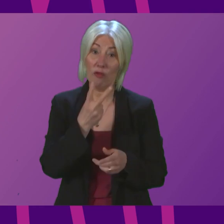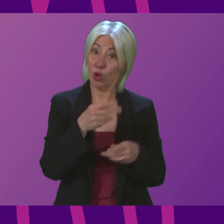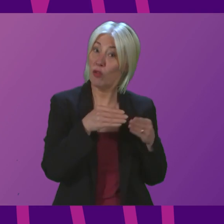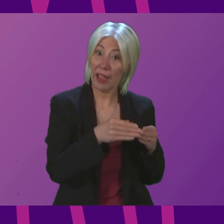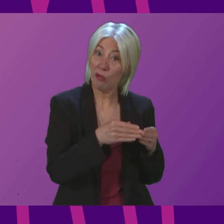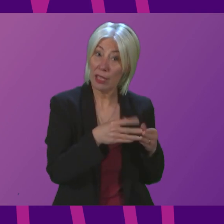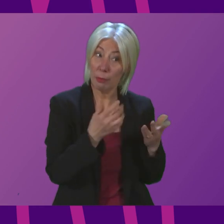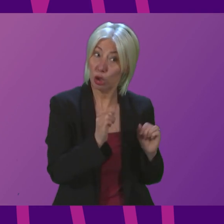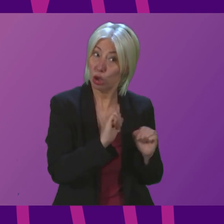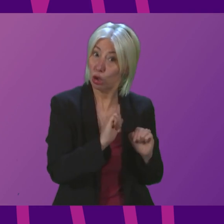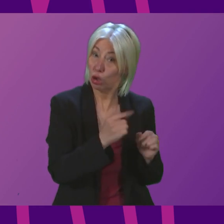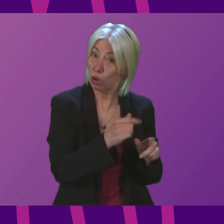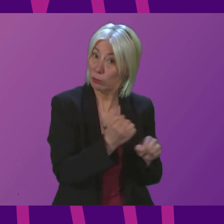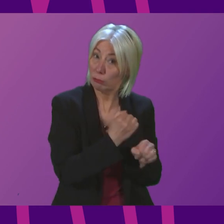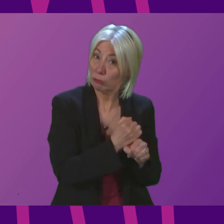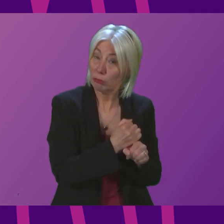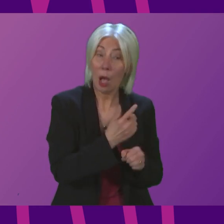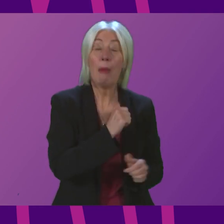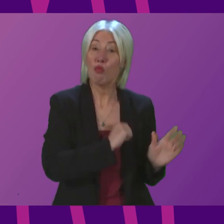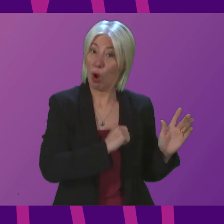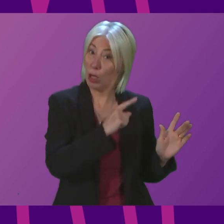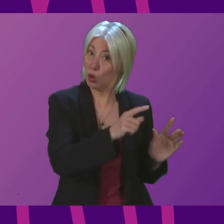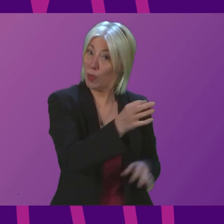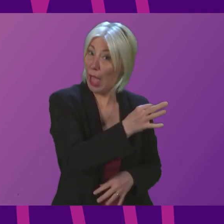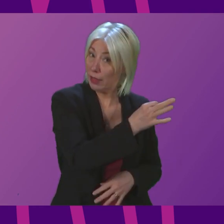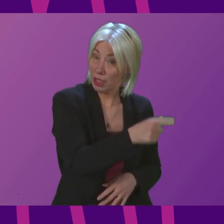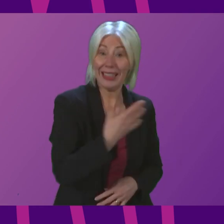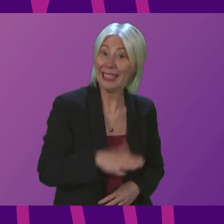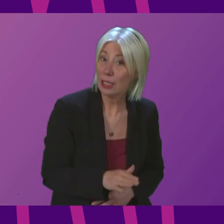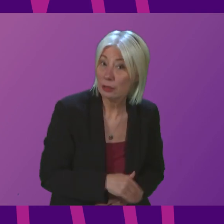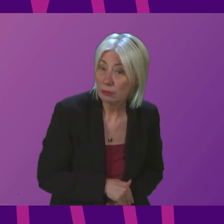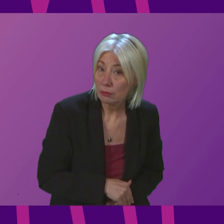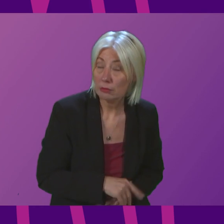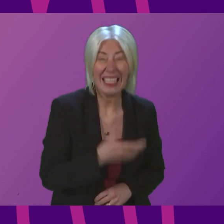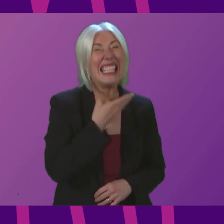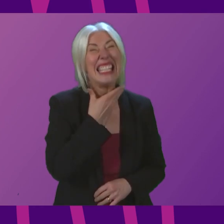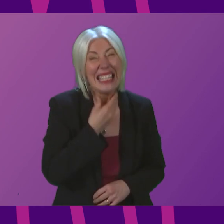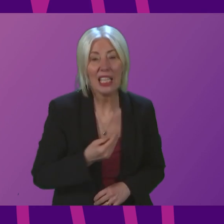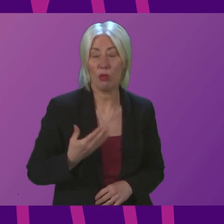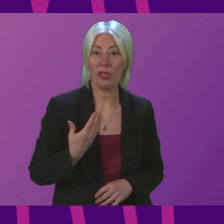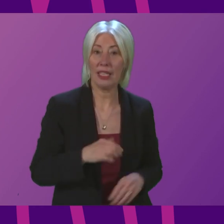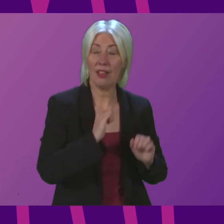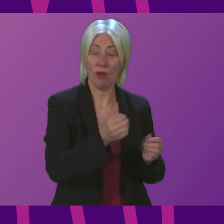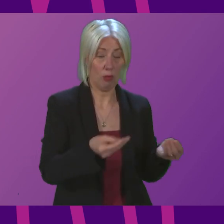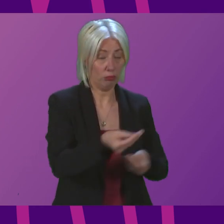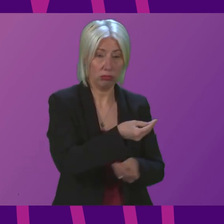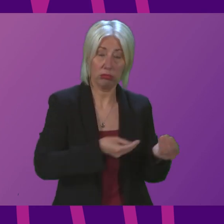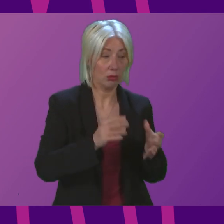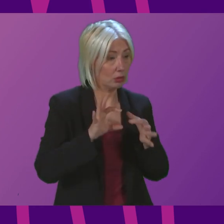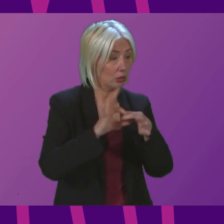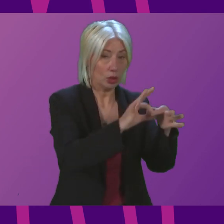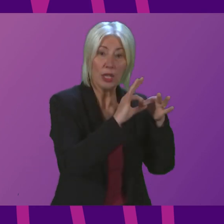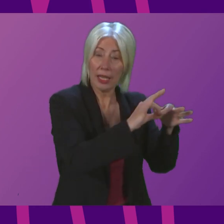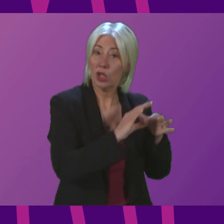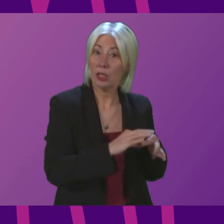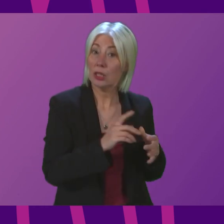far not sailed that were promised to islanders who need these. that desperately need these for their connectivity that were promised them by